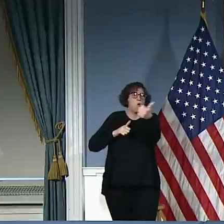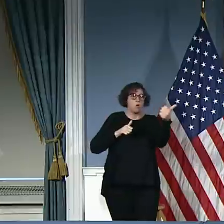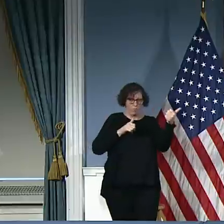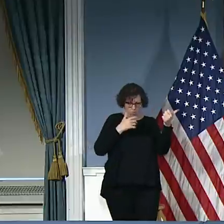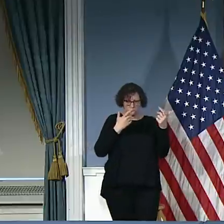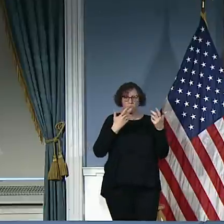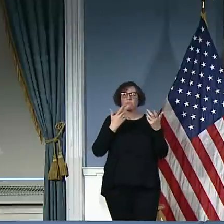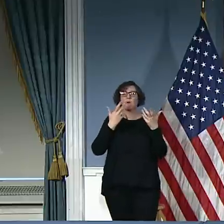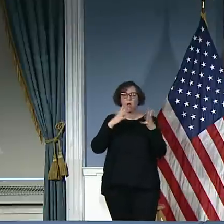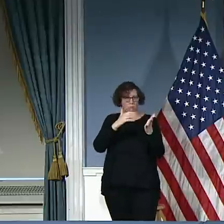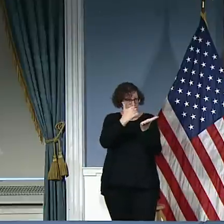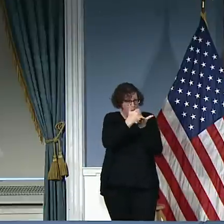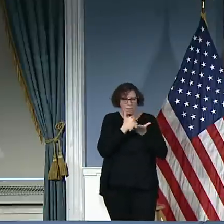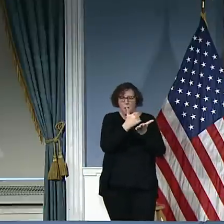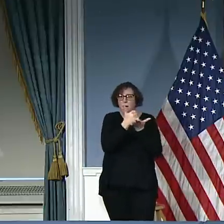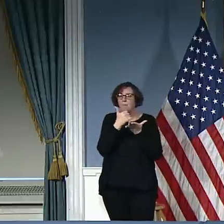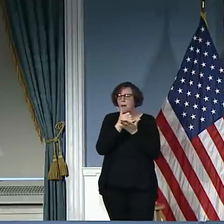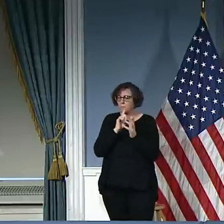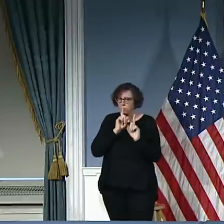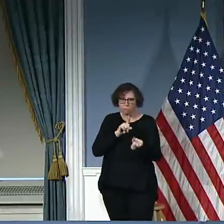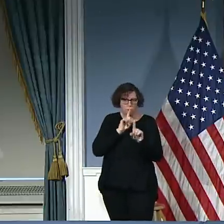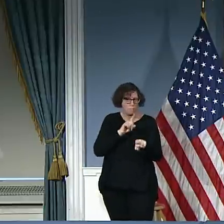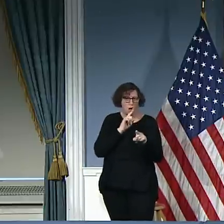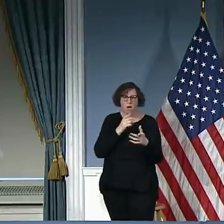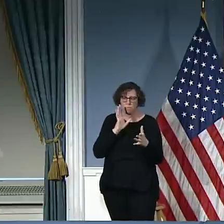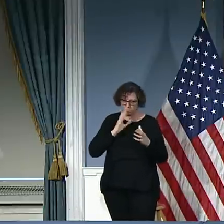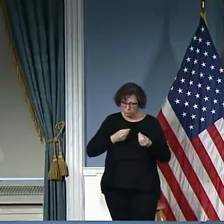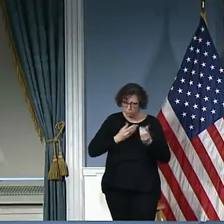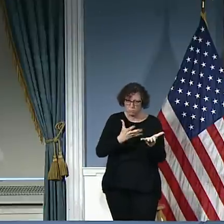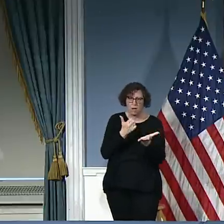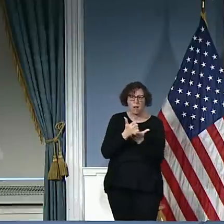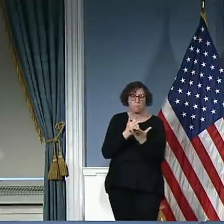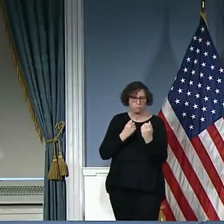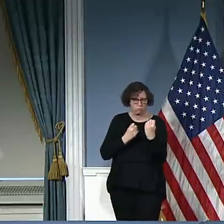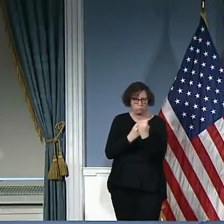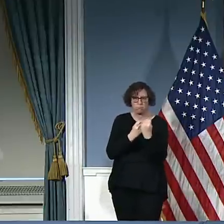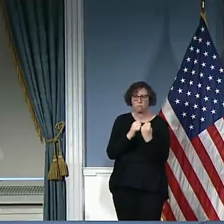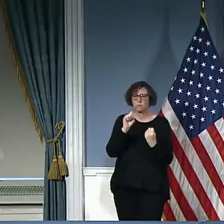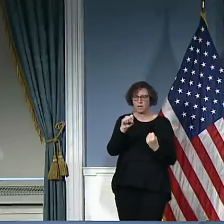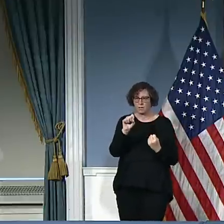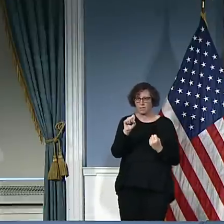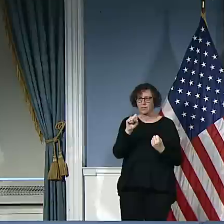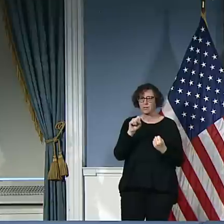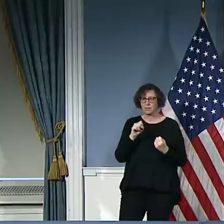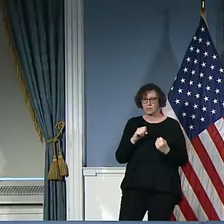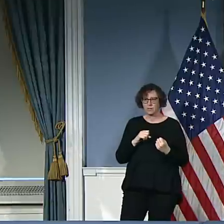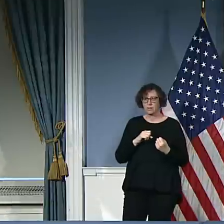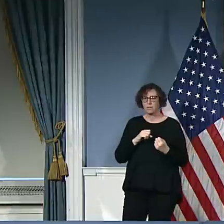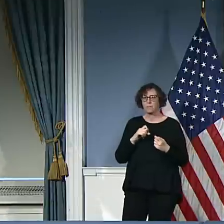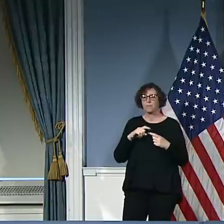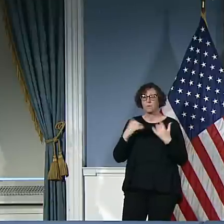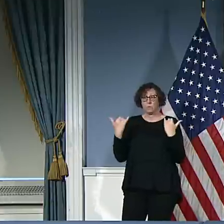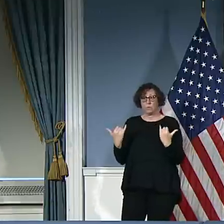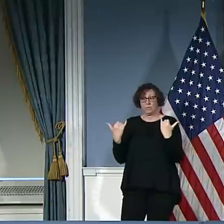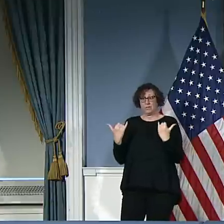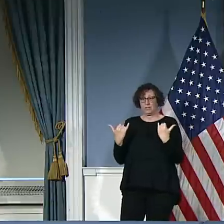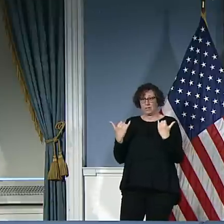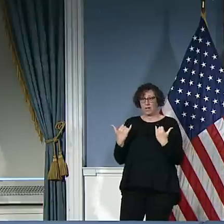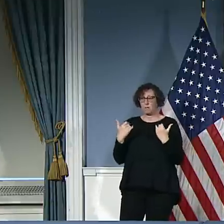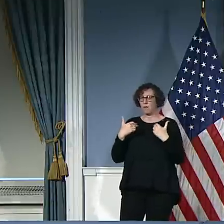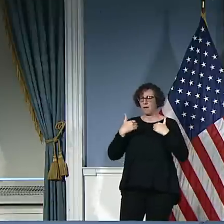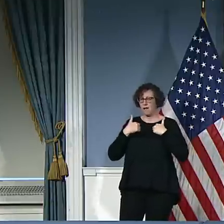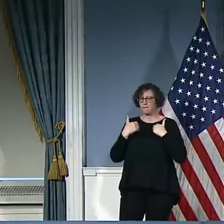responsive and much more detailed and are actually providing answers. And we saw, obviously, today some real progress on the ventilators.